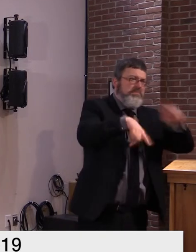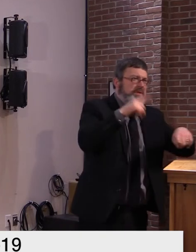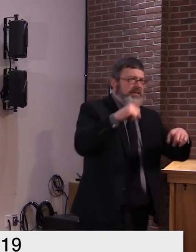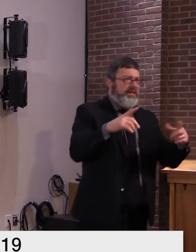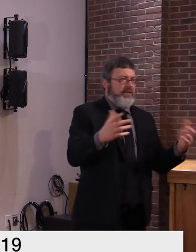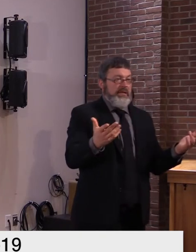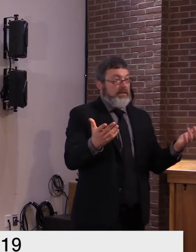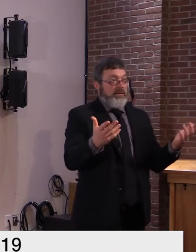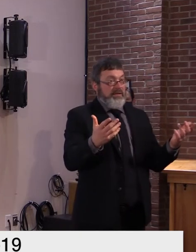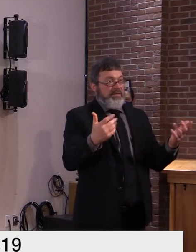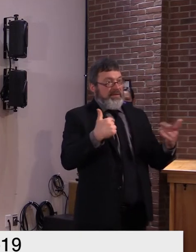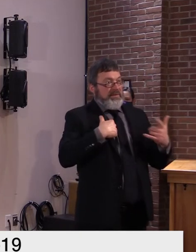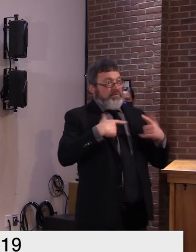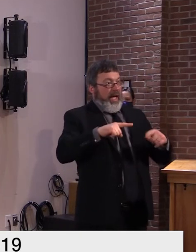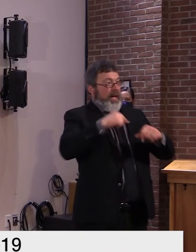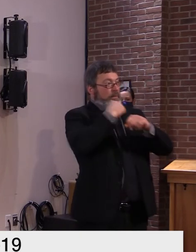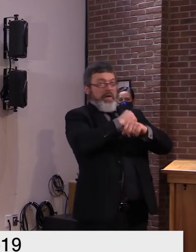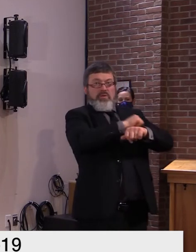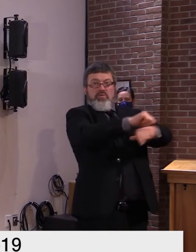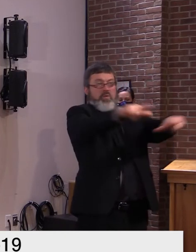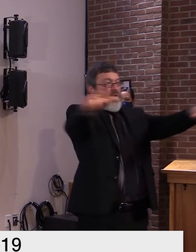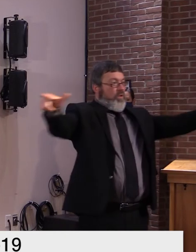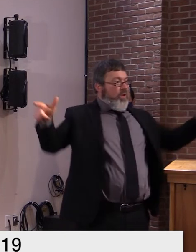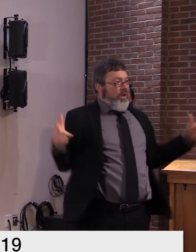again, common sense from my standpoint.